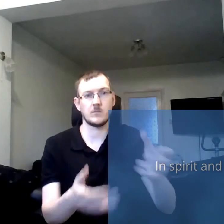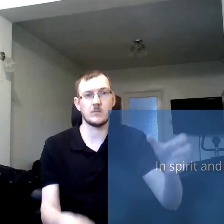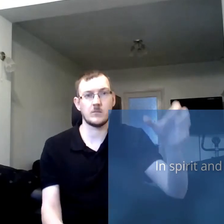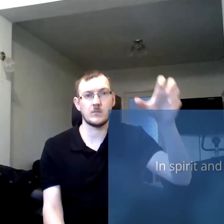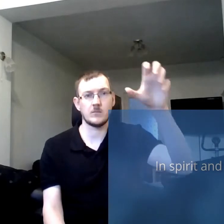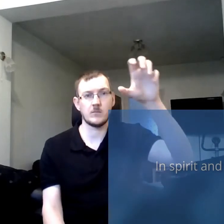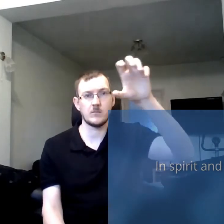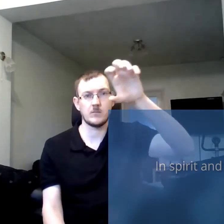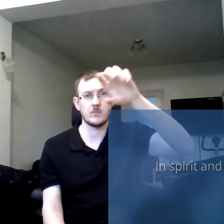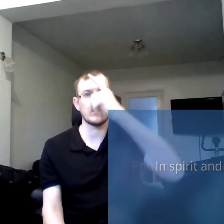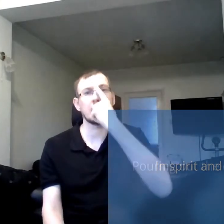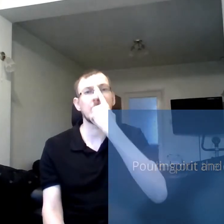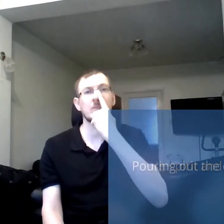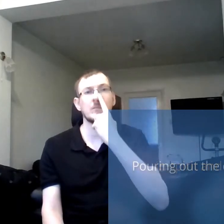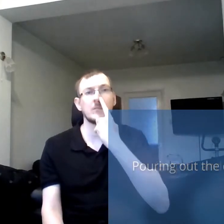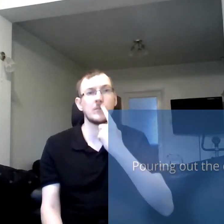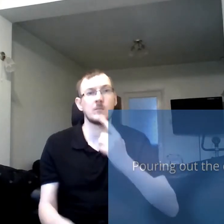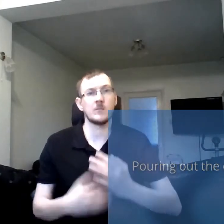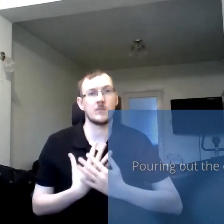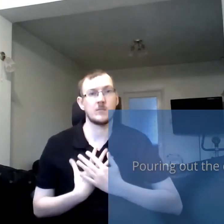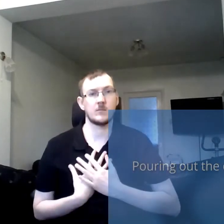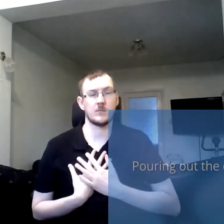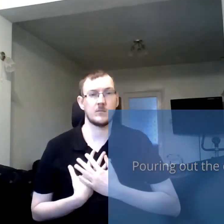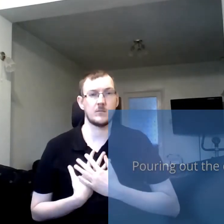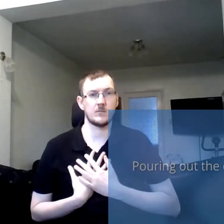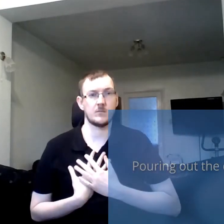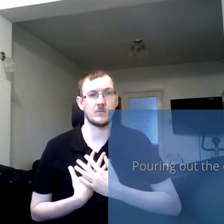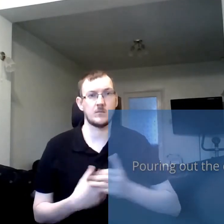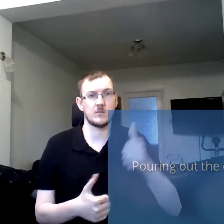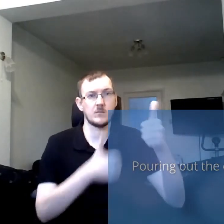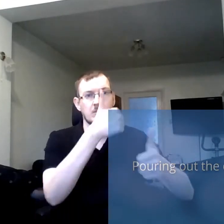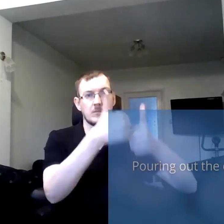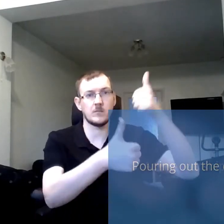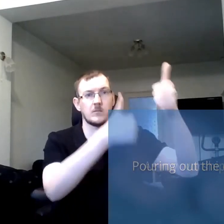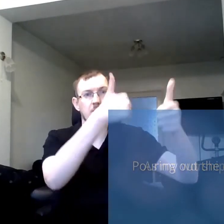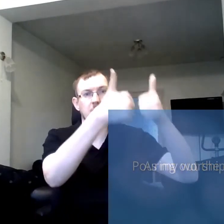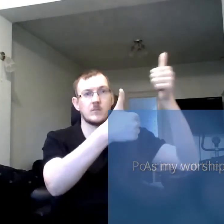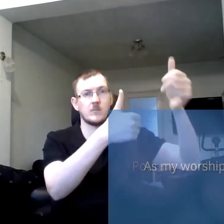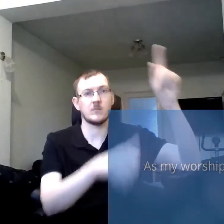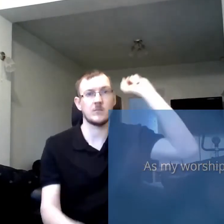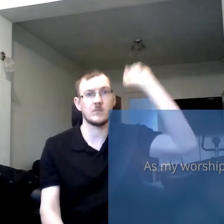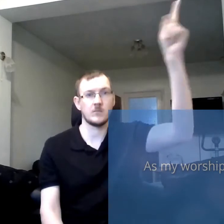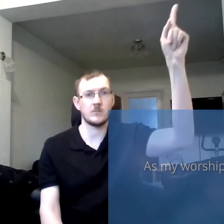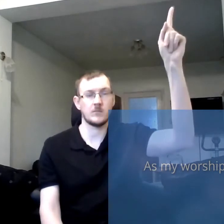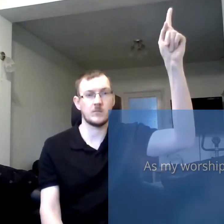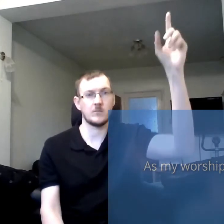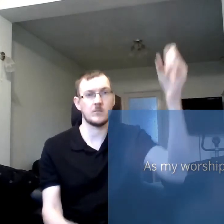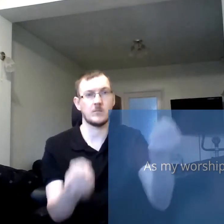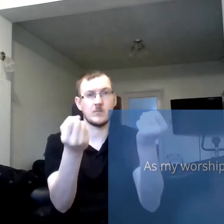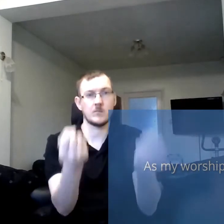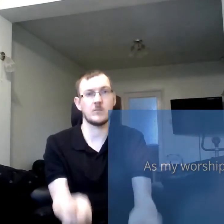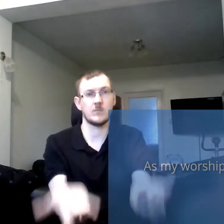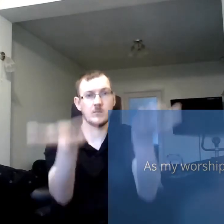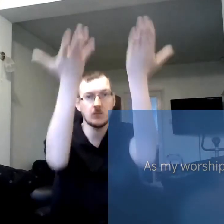Pouring out the oil of love as my worship to you. In